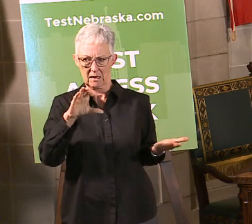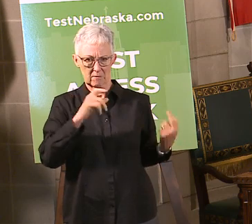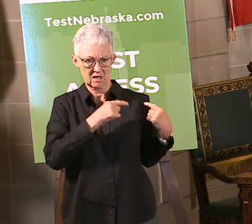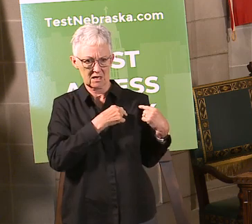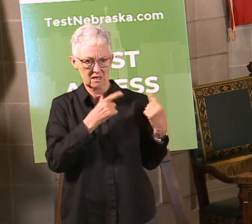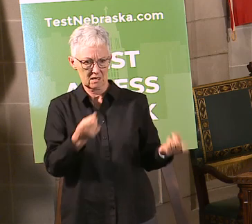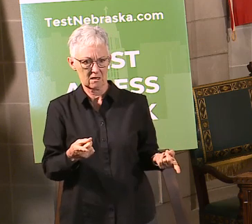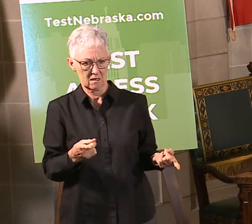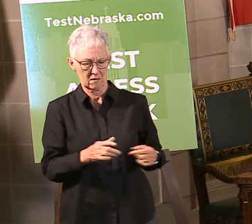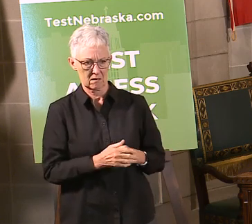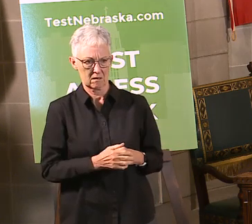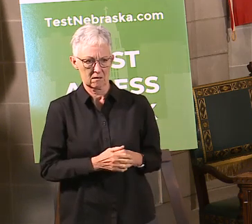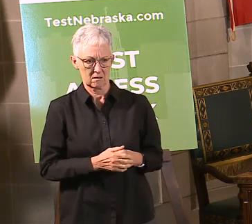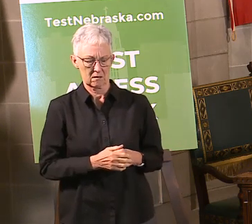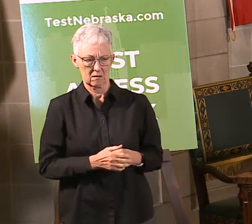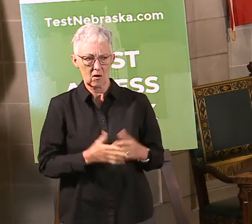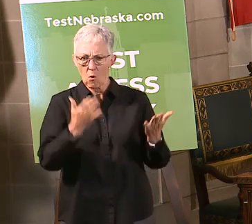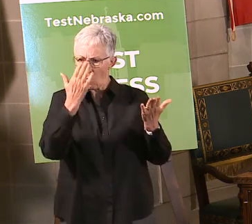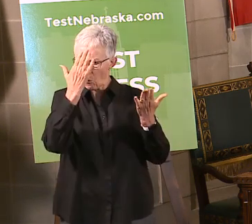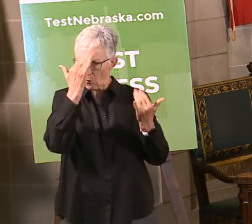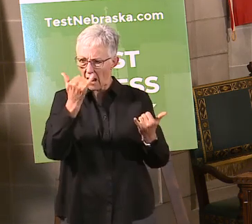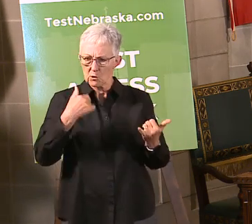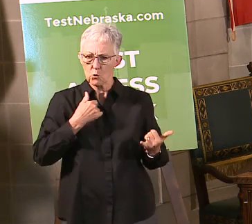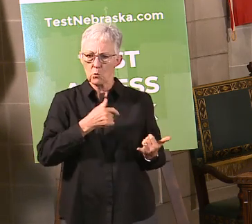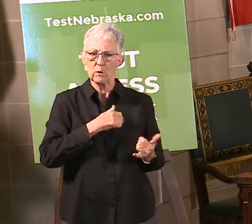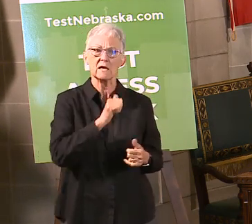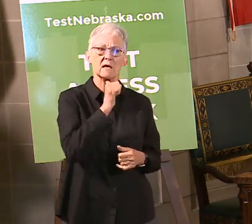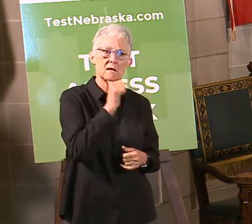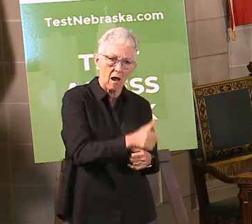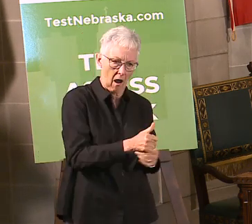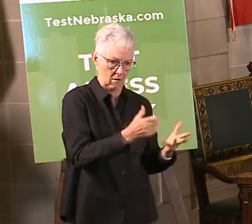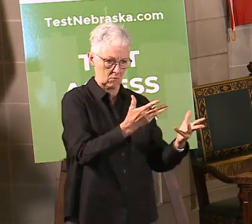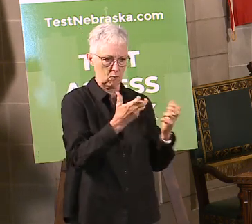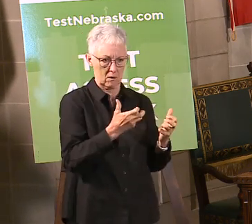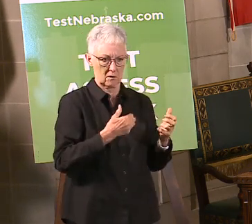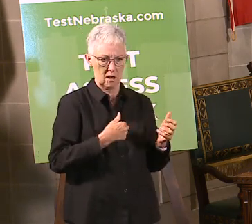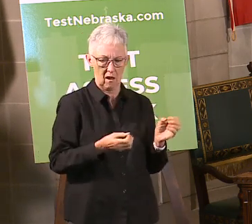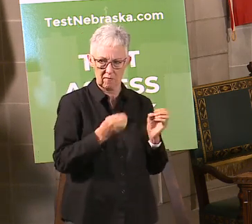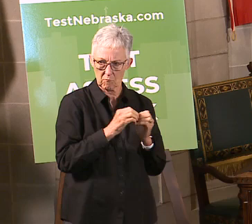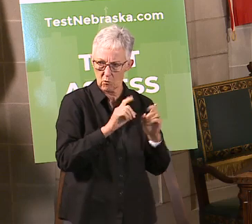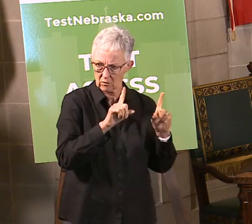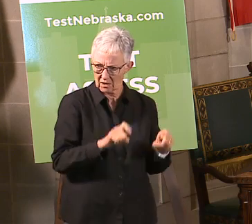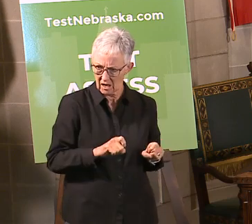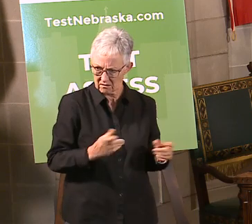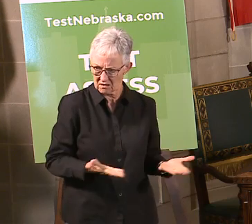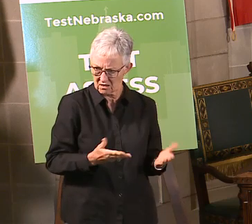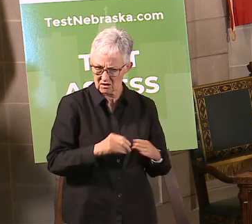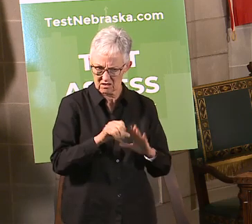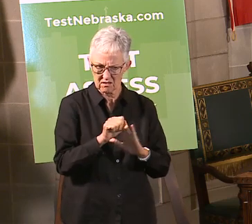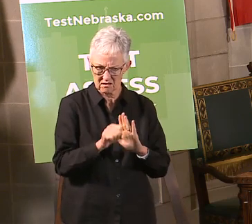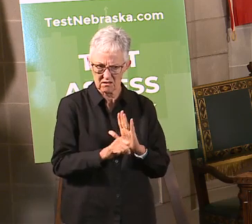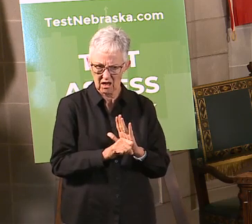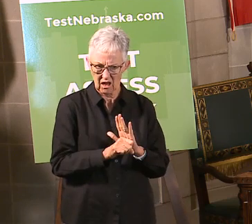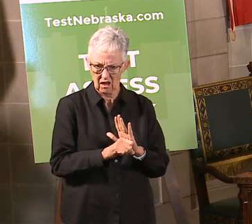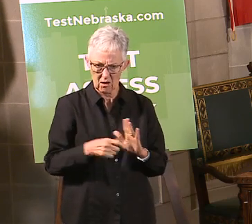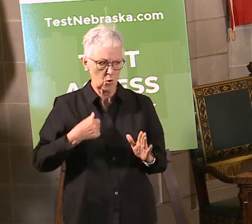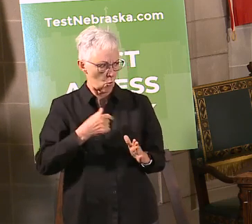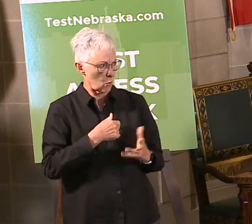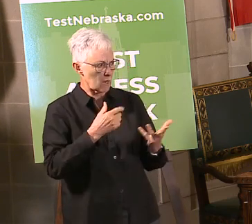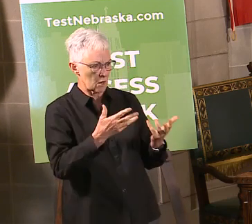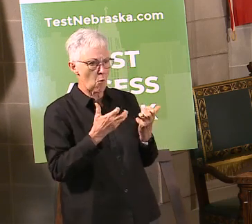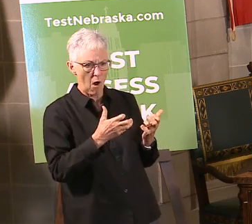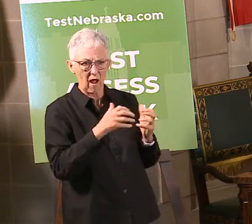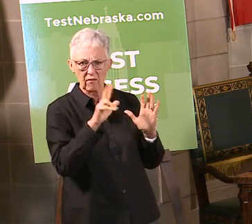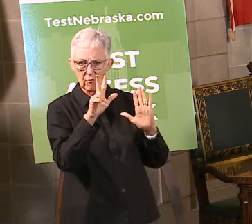Why wouldn't you want to have additional 3,000 tests a day on top of the tests we're doing? That's kind of the whole goal. In fact, UNMC told us